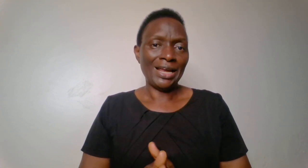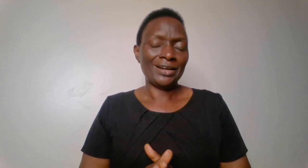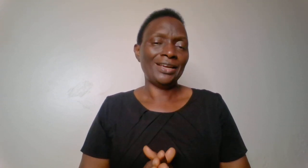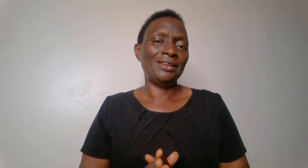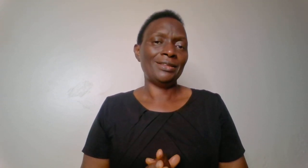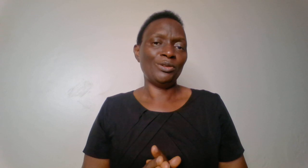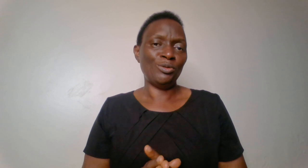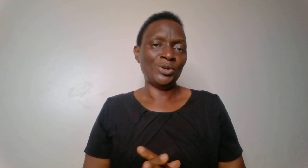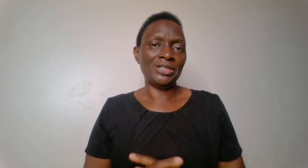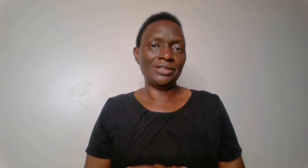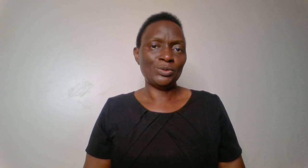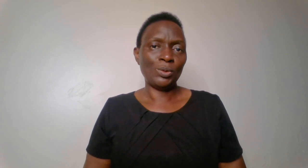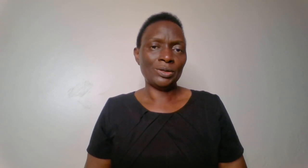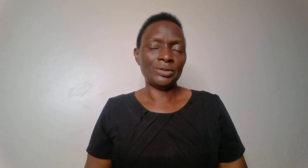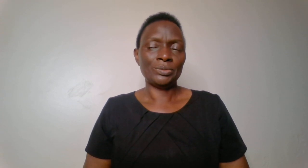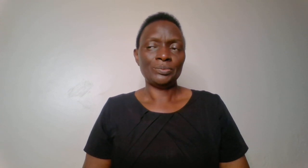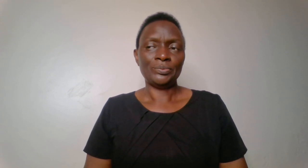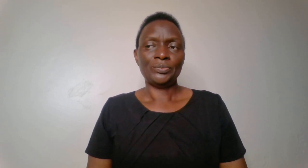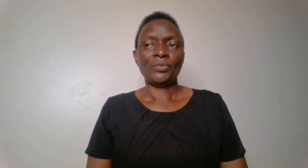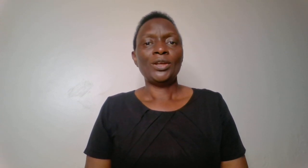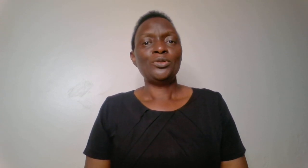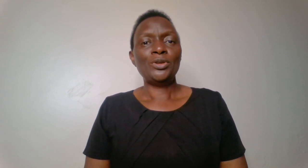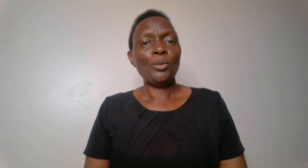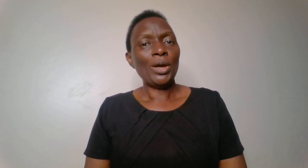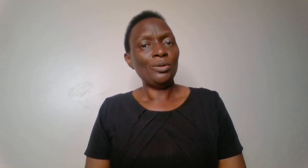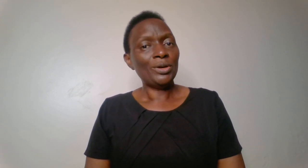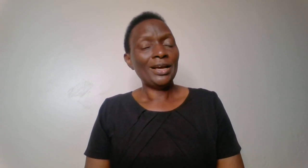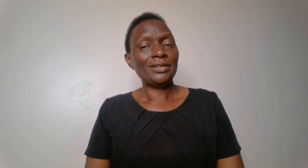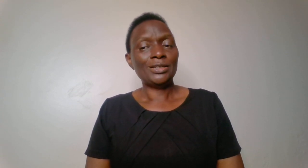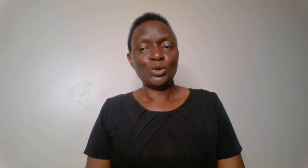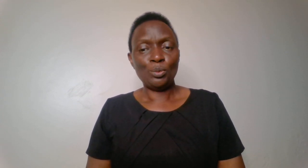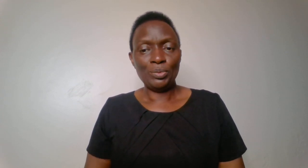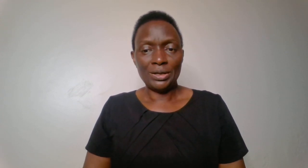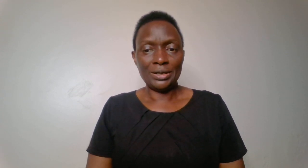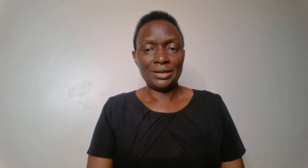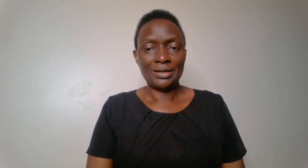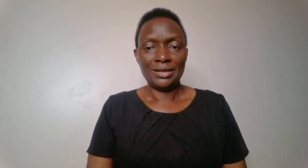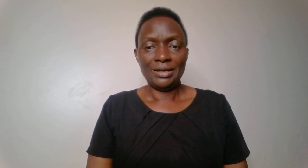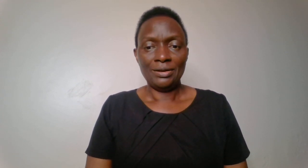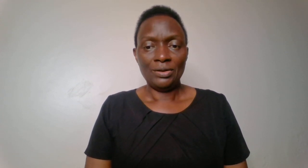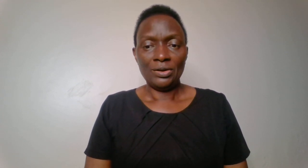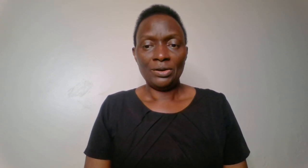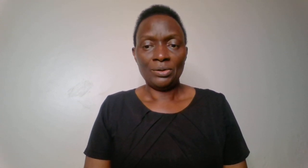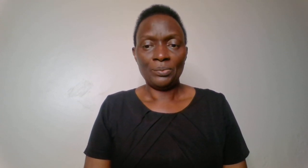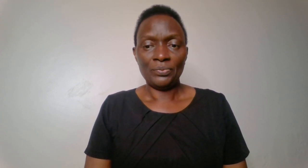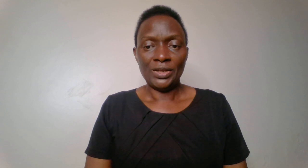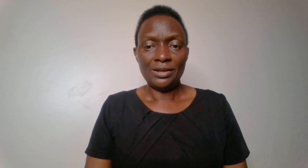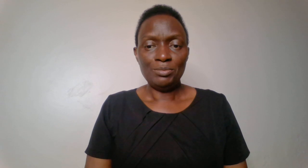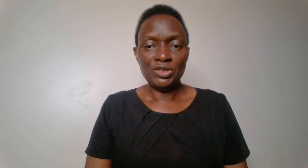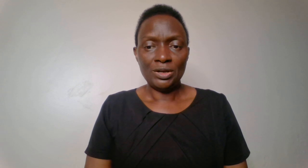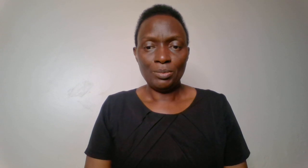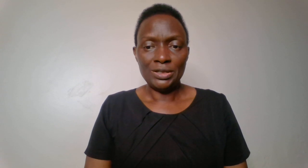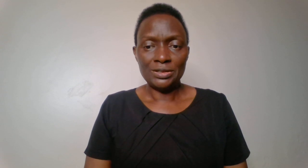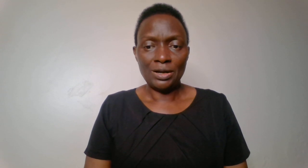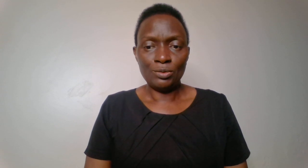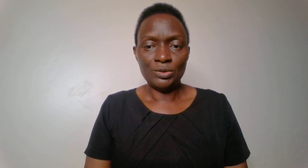lack anything good in this world. Today we are looking at a topic. Let me check my sound.